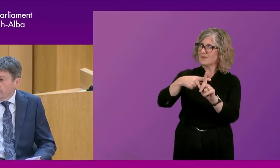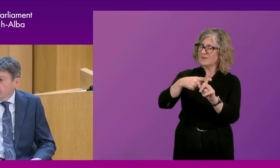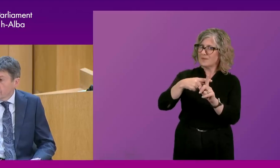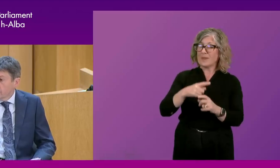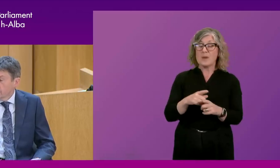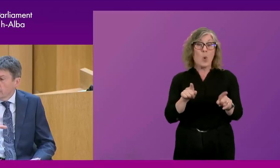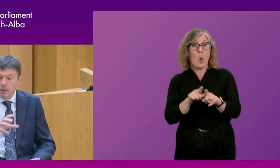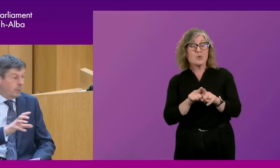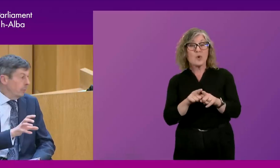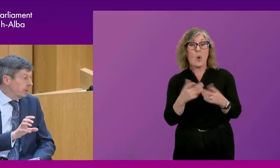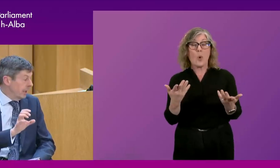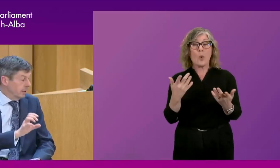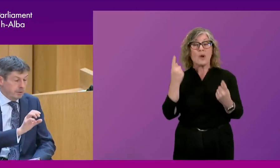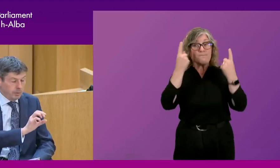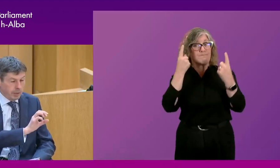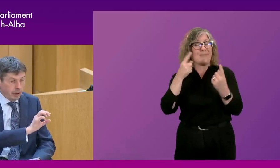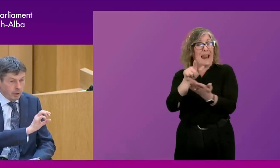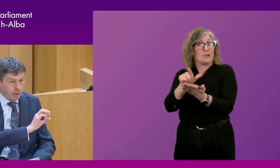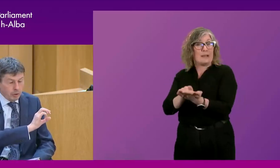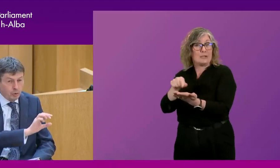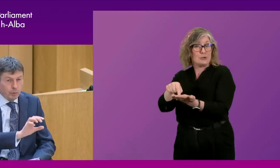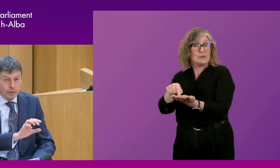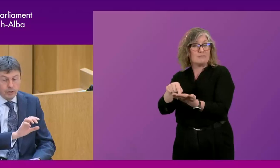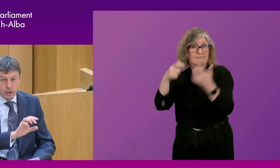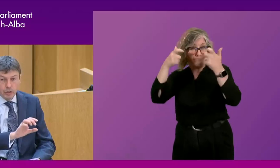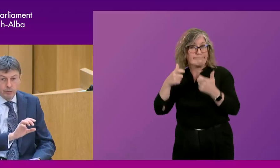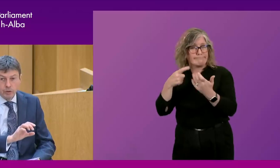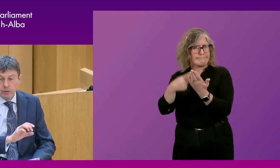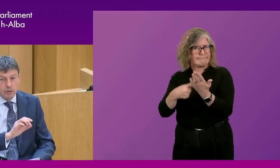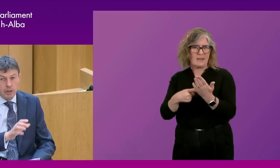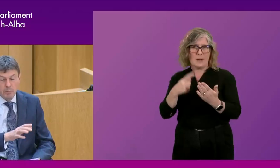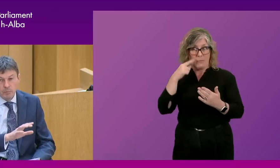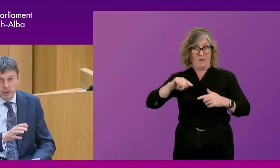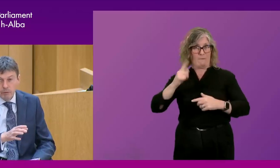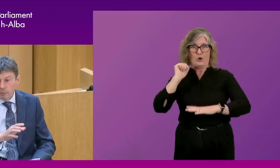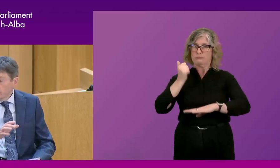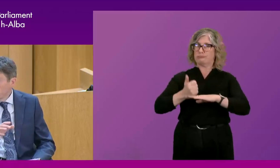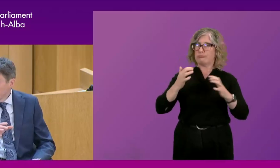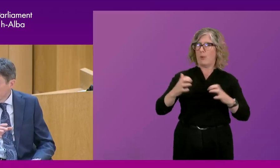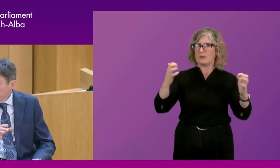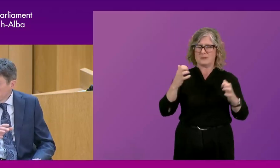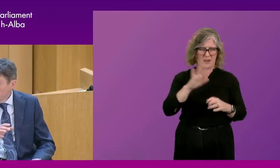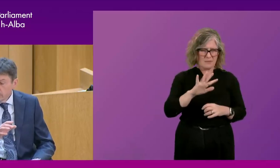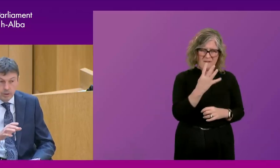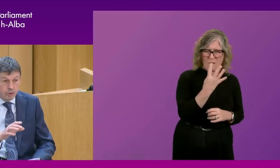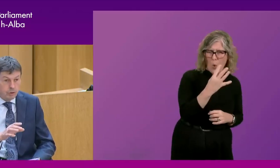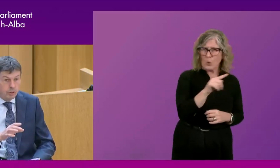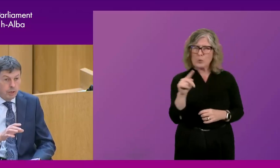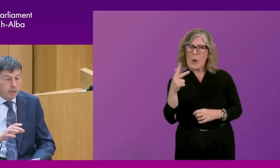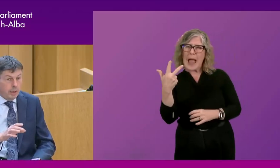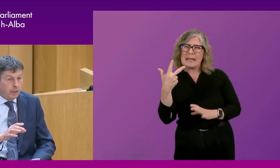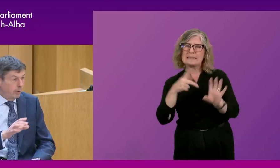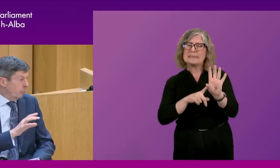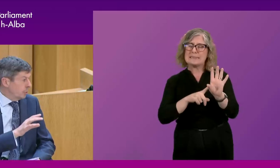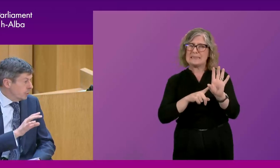on the fact that legislation, that the parliament carried out a huge amount of legislation in the first, um, four to eight, uh, years,